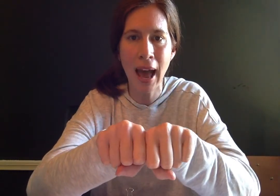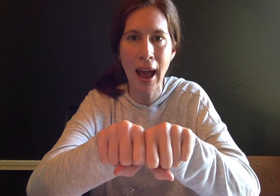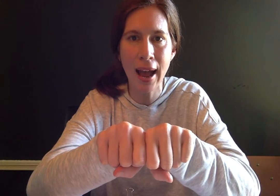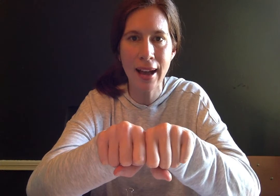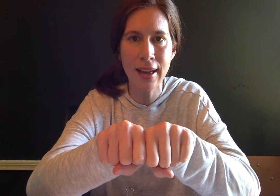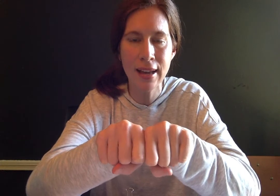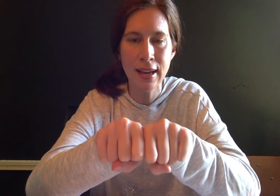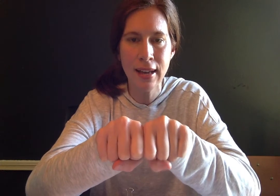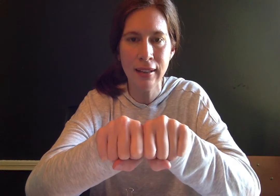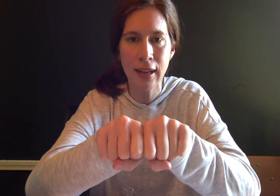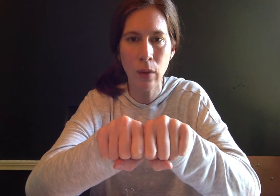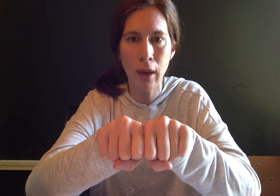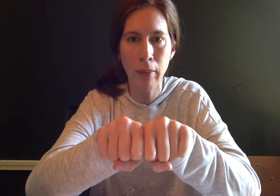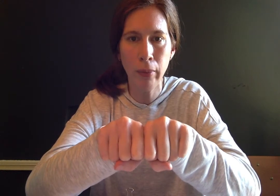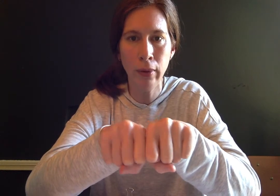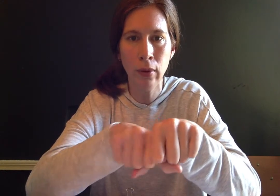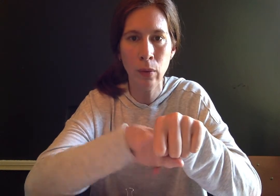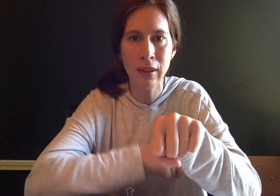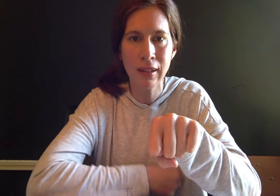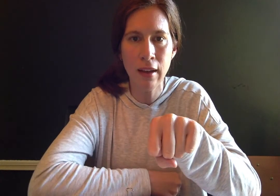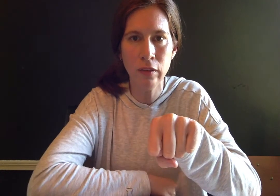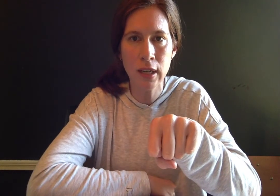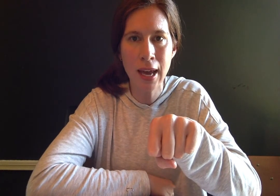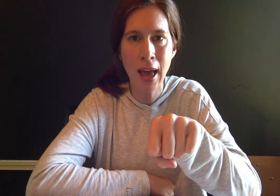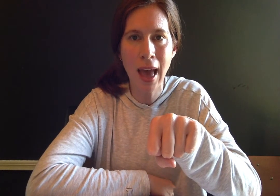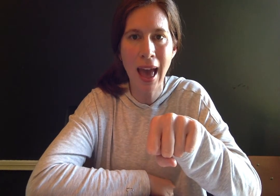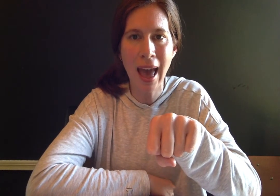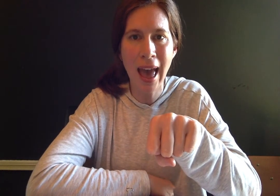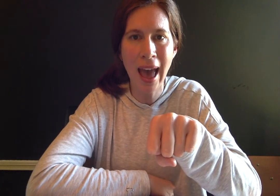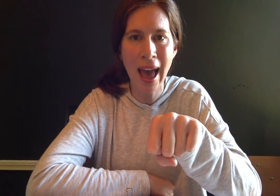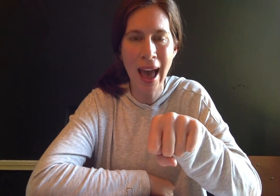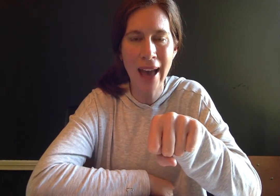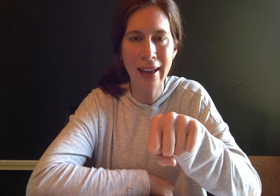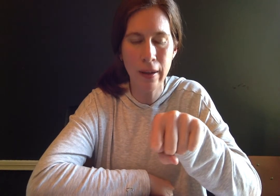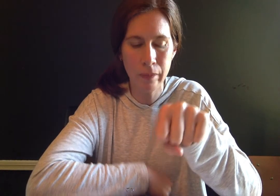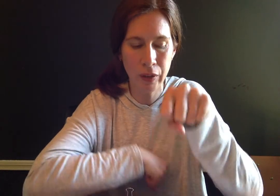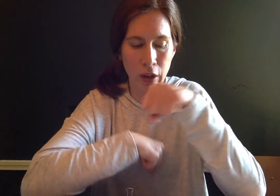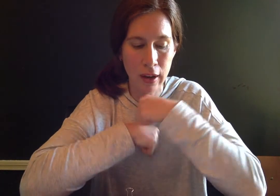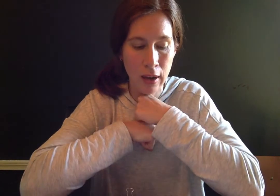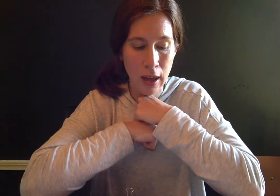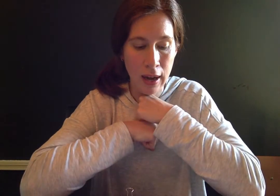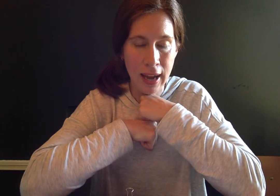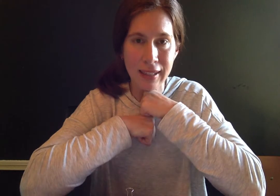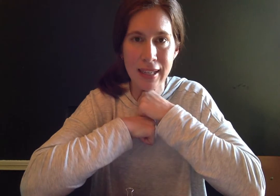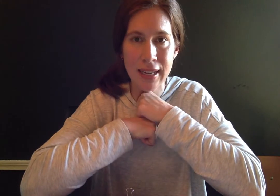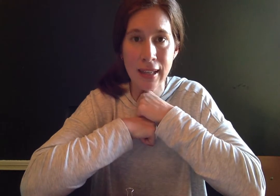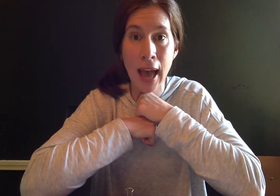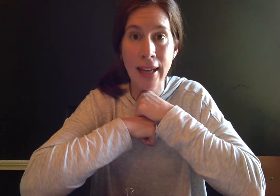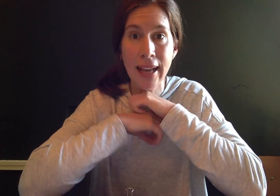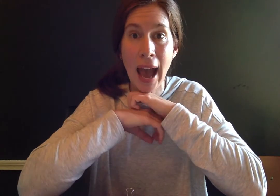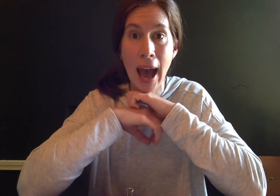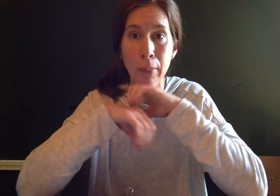take away what's left ag good next is cap